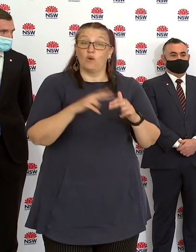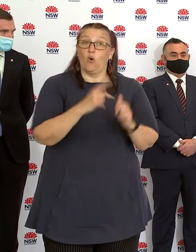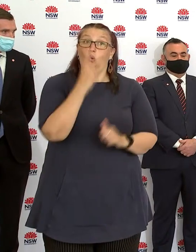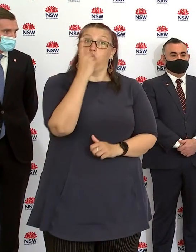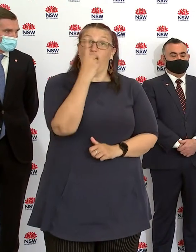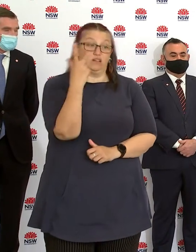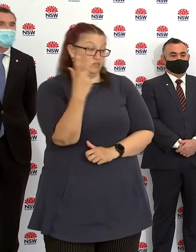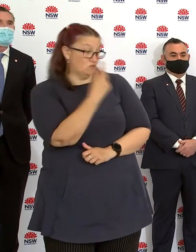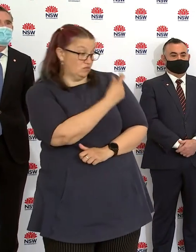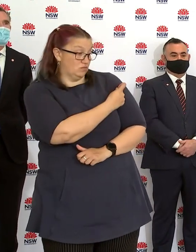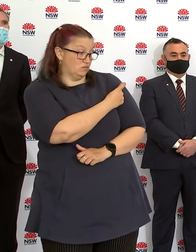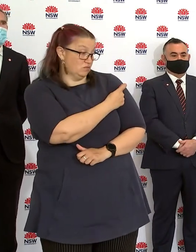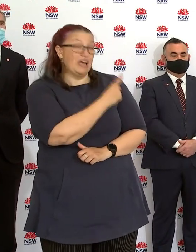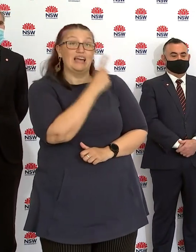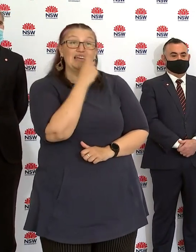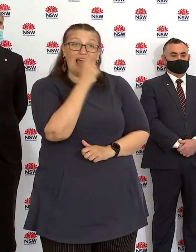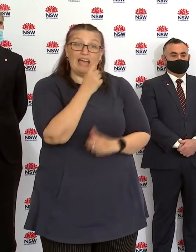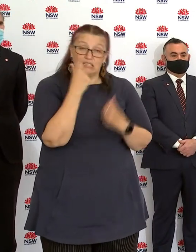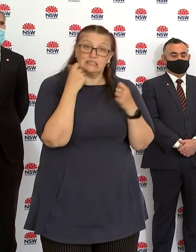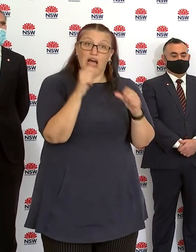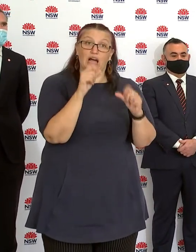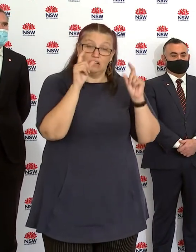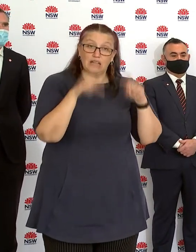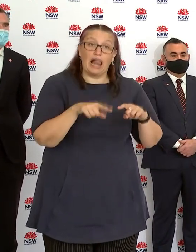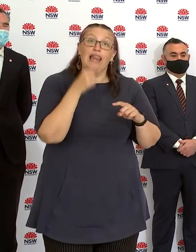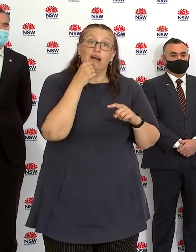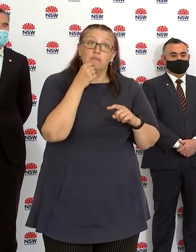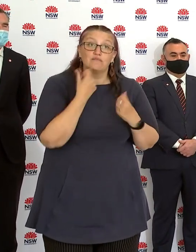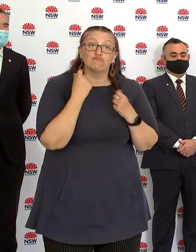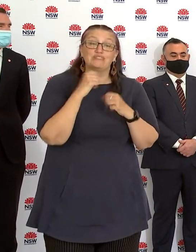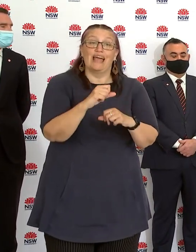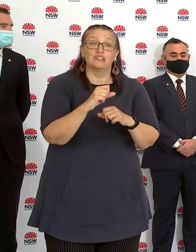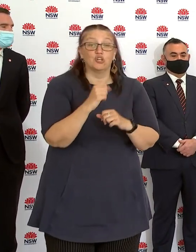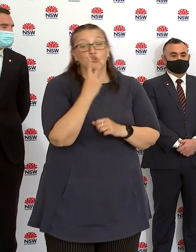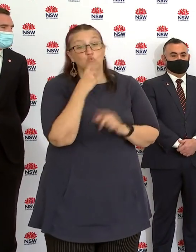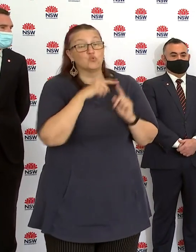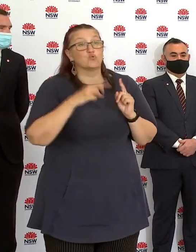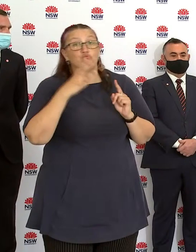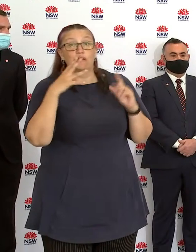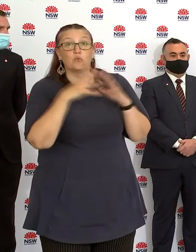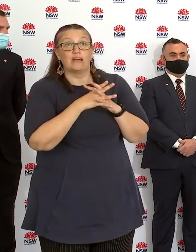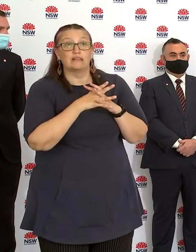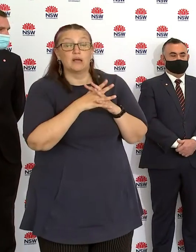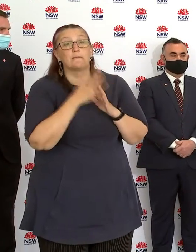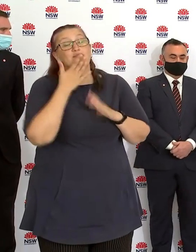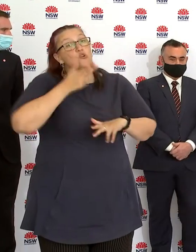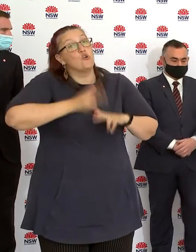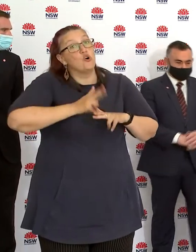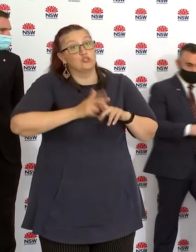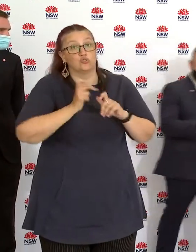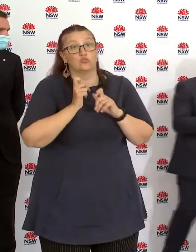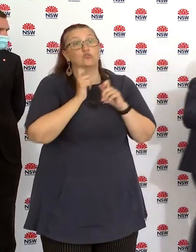need two to three weeks. And so there is an urgency that you go out and avail yourself of vaccine. Thank you.